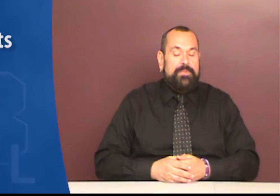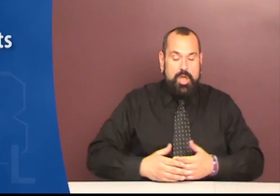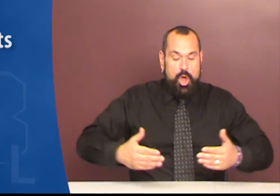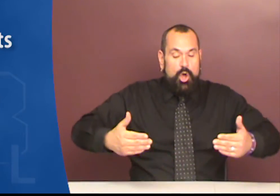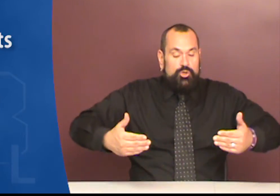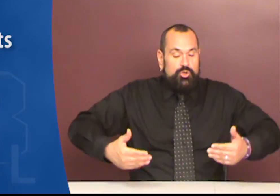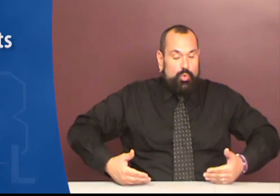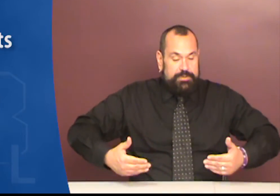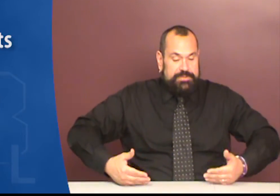Shorts.